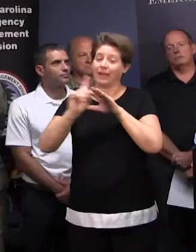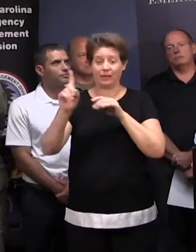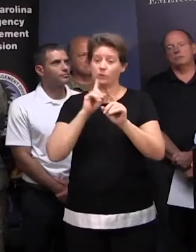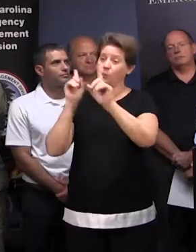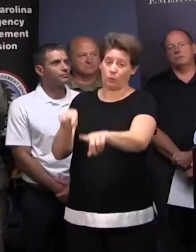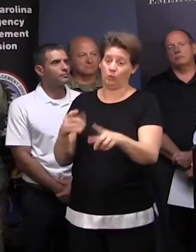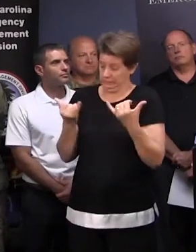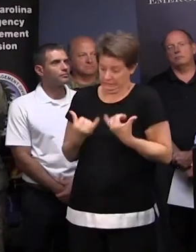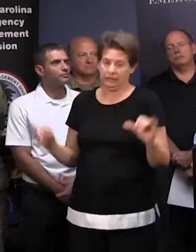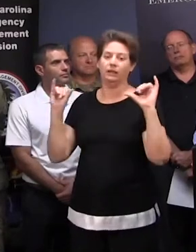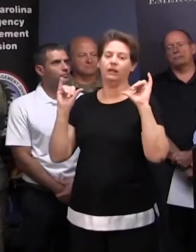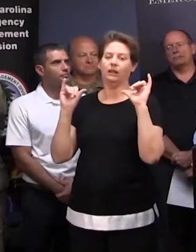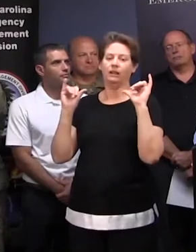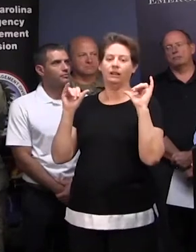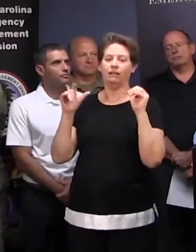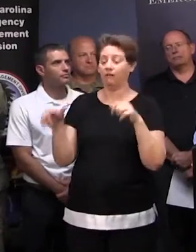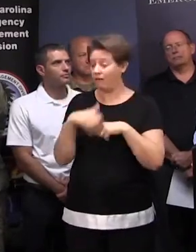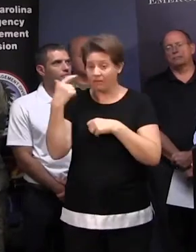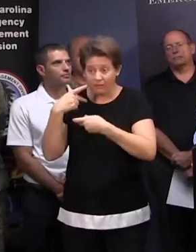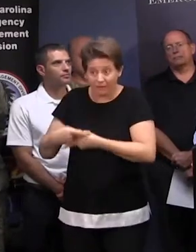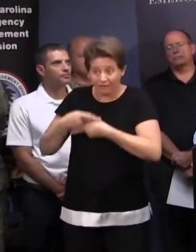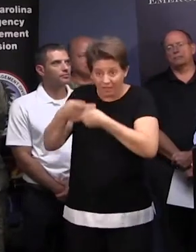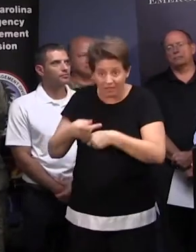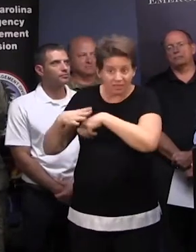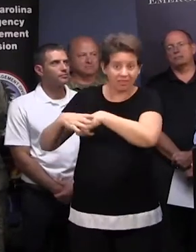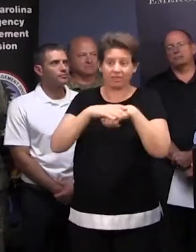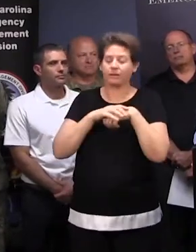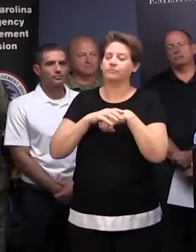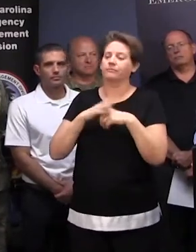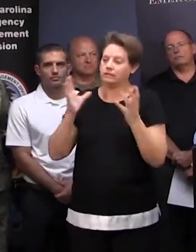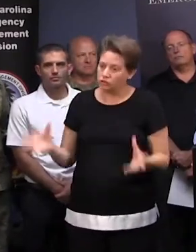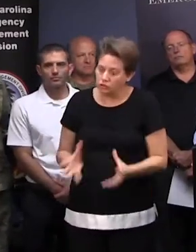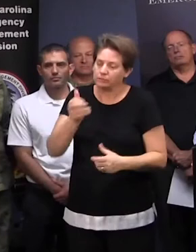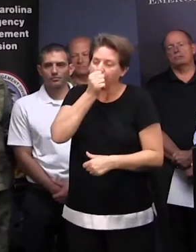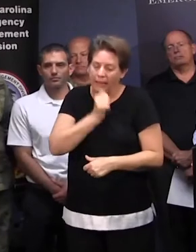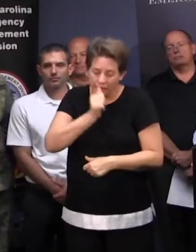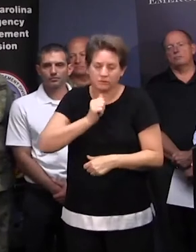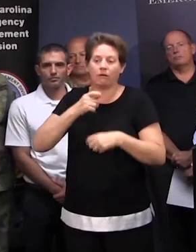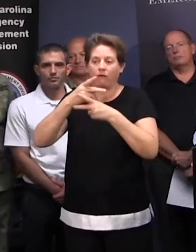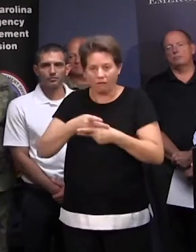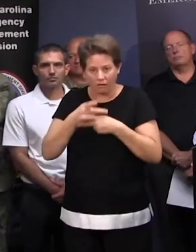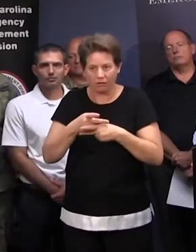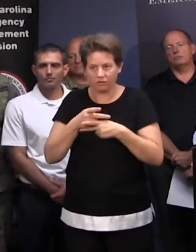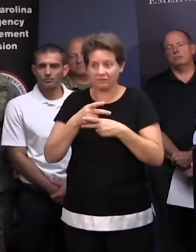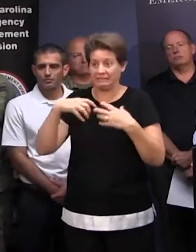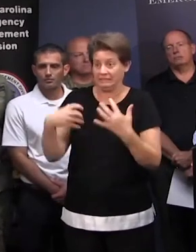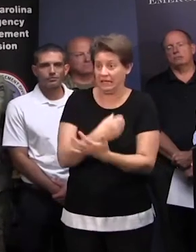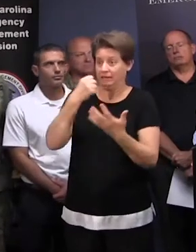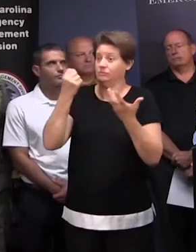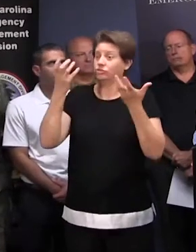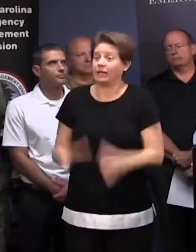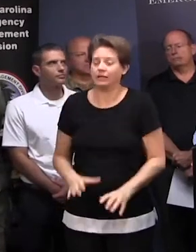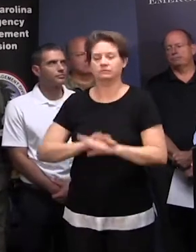order stands. All other precautions stand. We're urging everybody to be patient, to be cautious, and don't gamble. We do not want